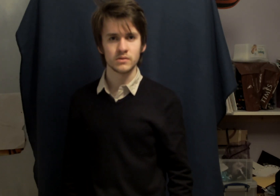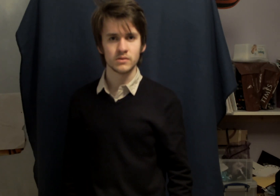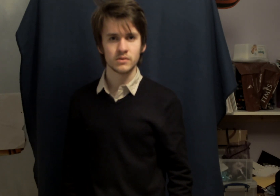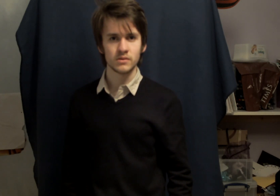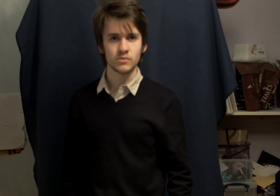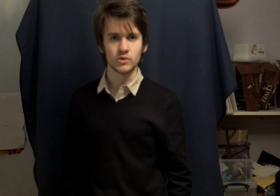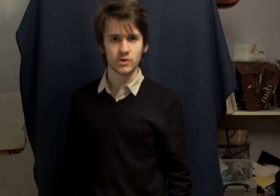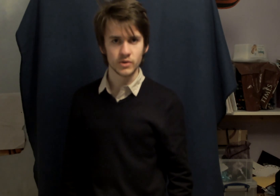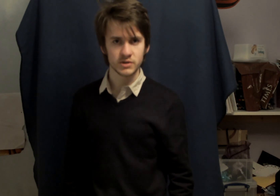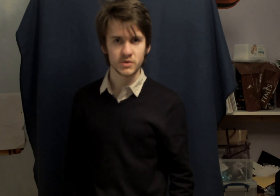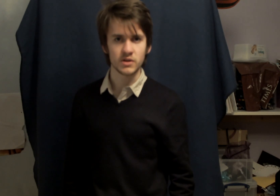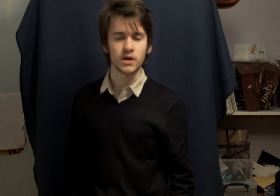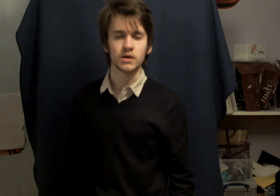will always be there